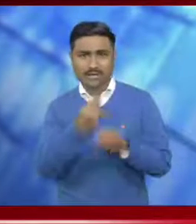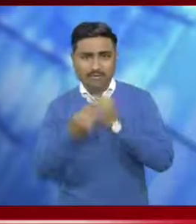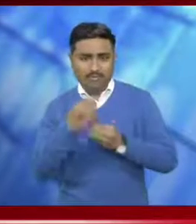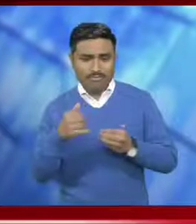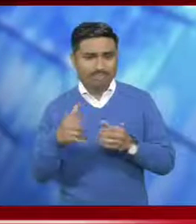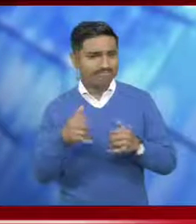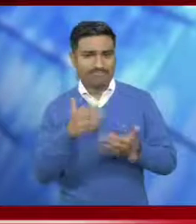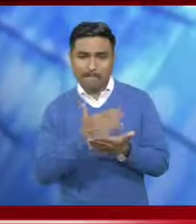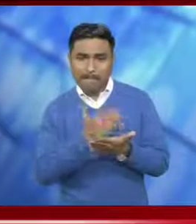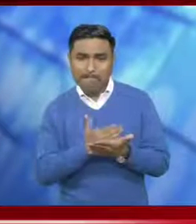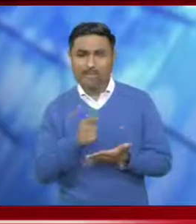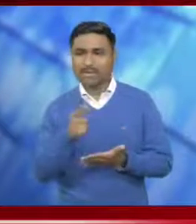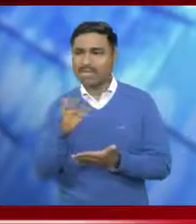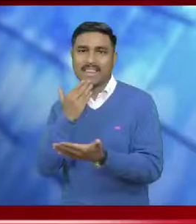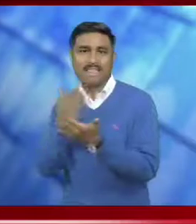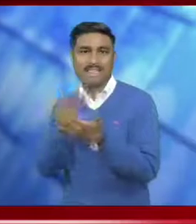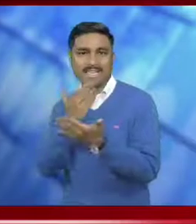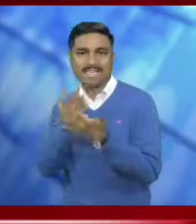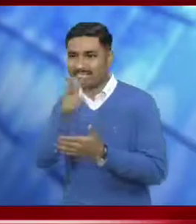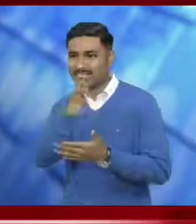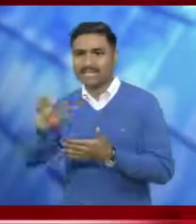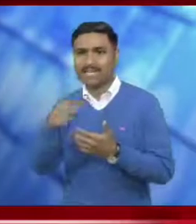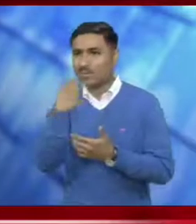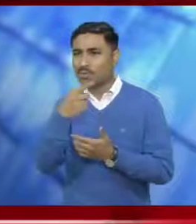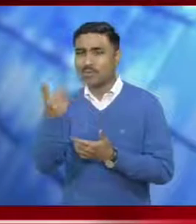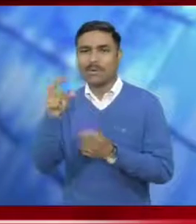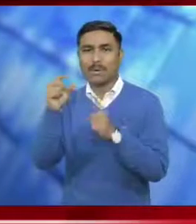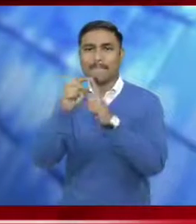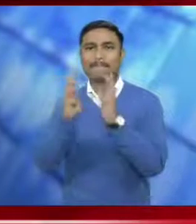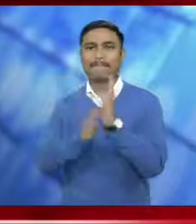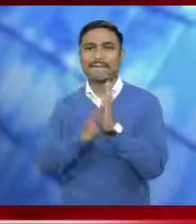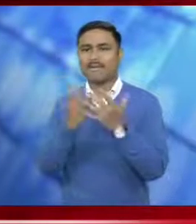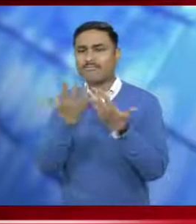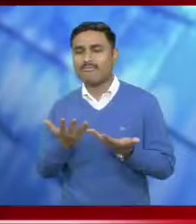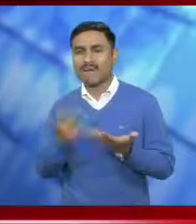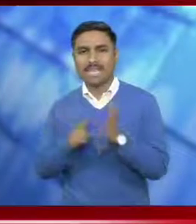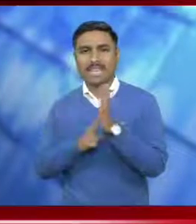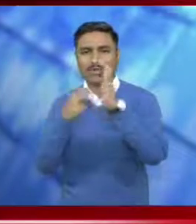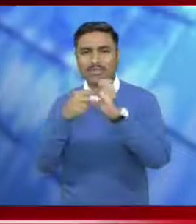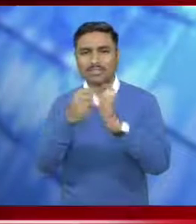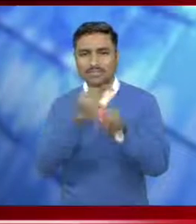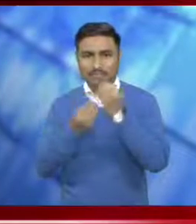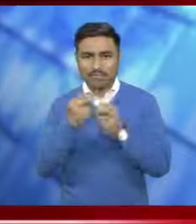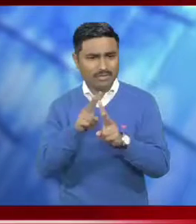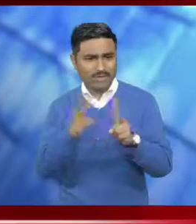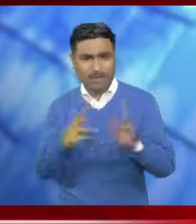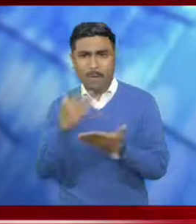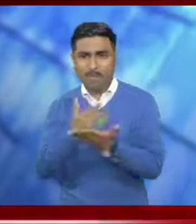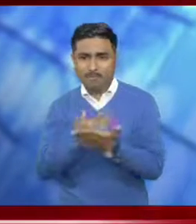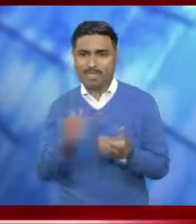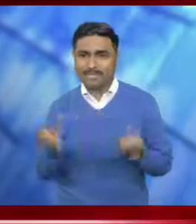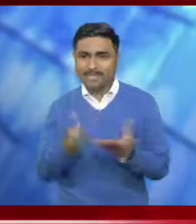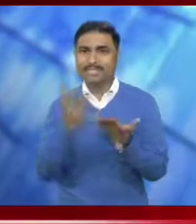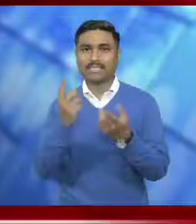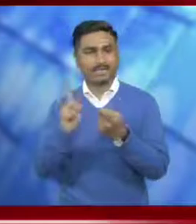under the dynamic leadership of the Prime Minister Sri Narendra Modi. He also thanked the Chief Minister of Meghalaya for the